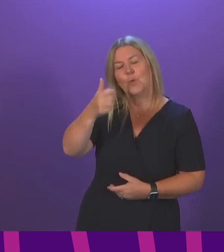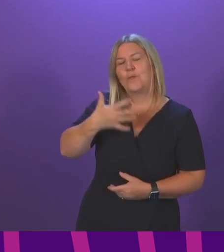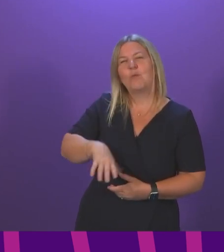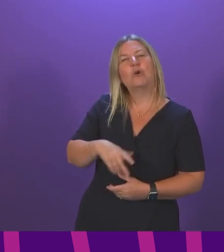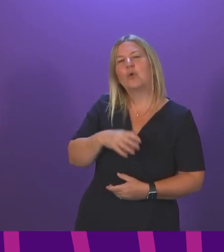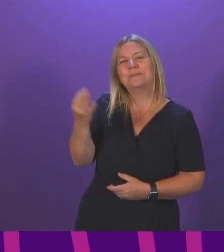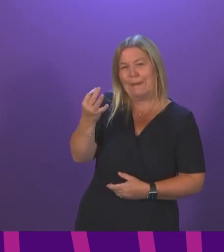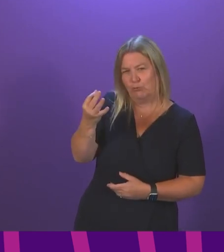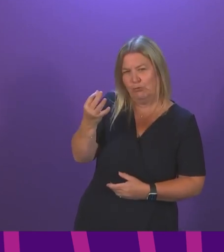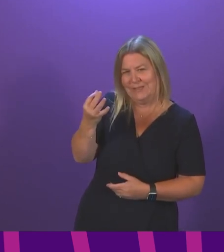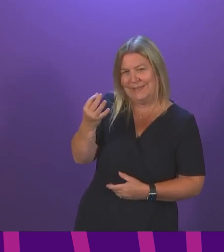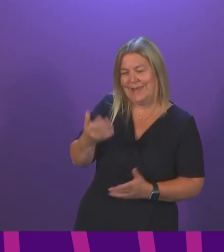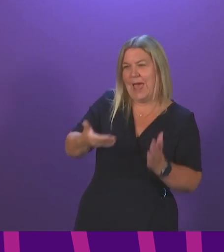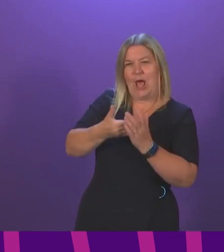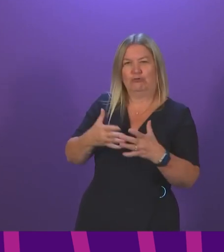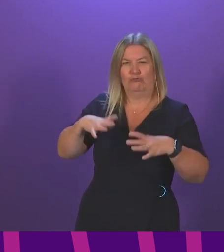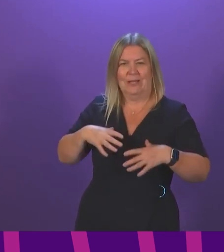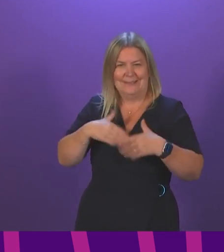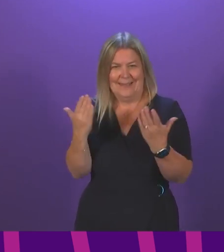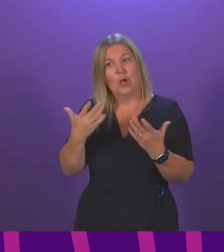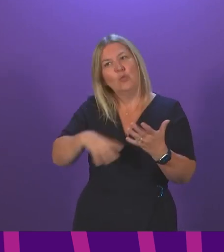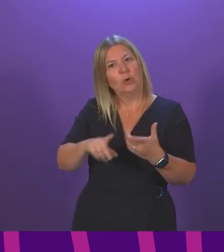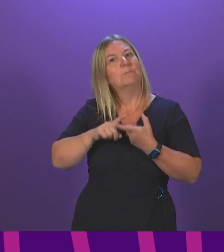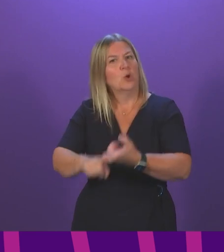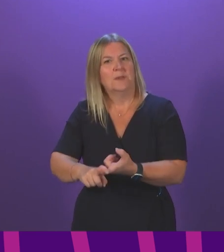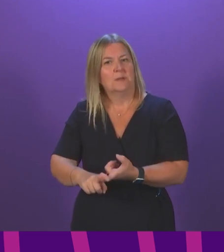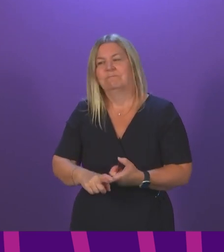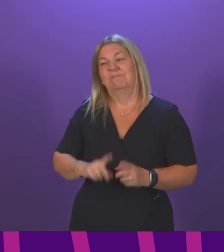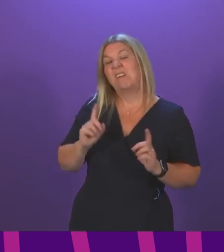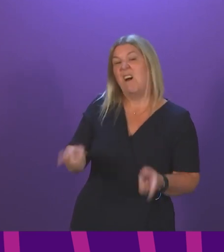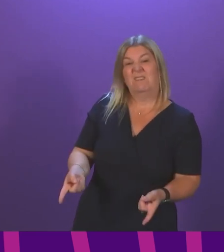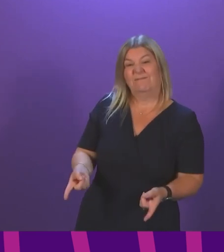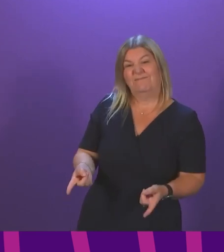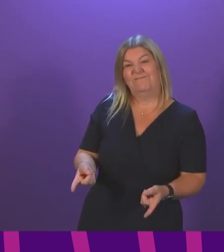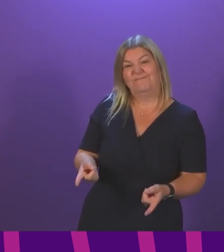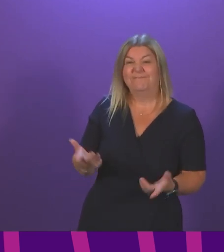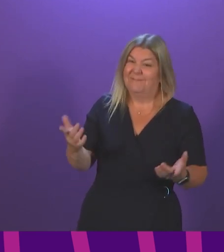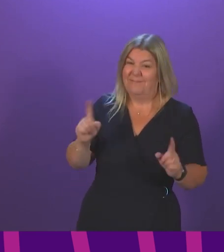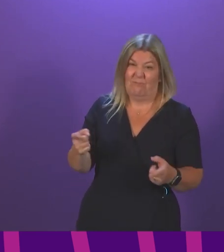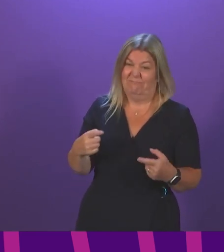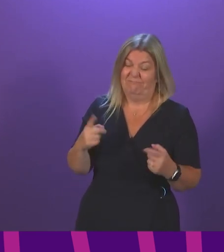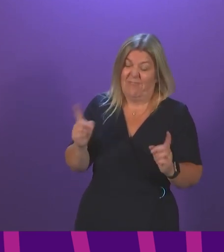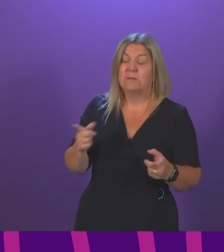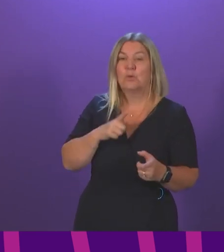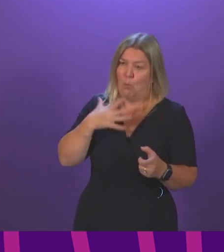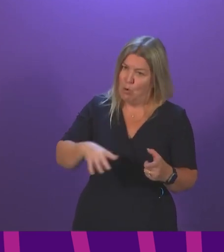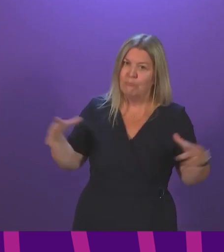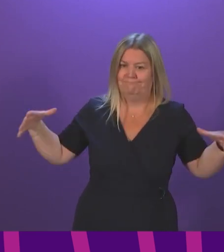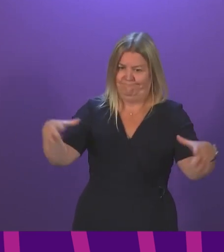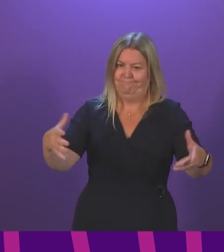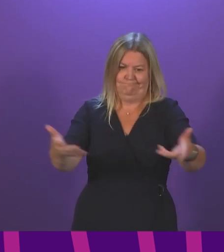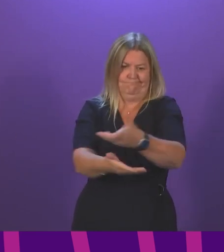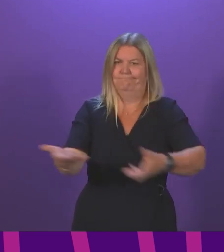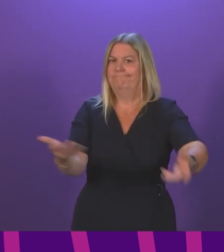ScottRail's view is that that is not sustainable for the future. I would call again on both parties to get around the table to find an agreement to that. is in